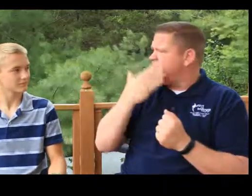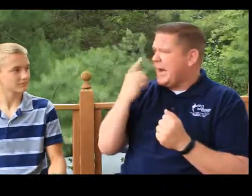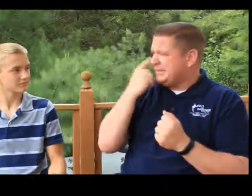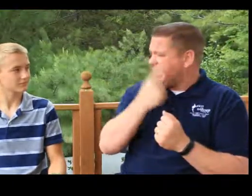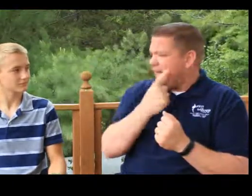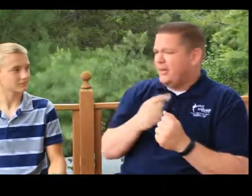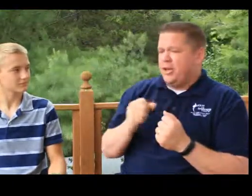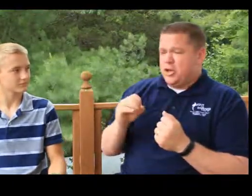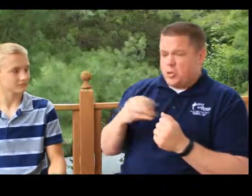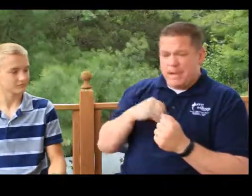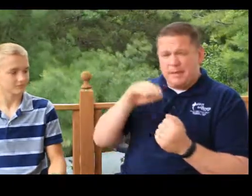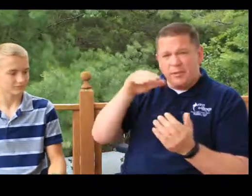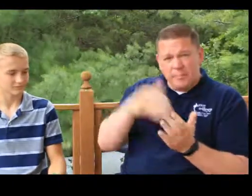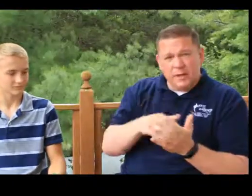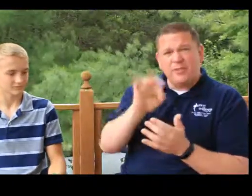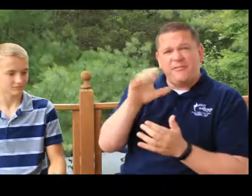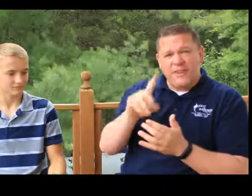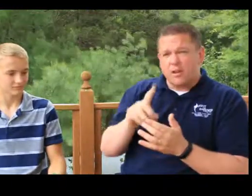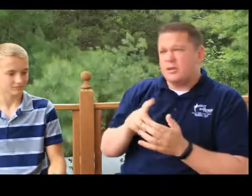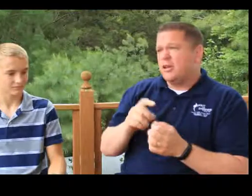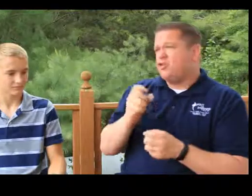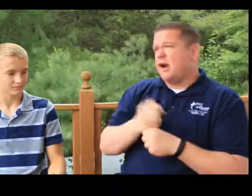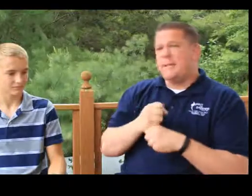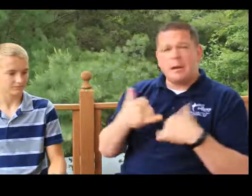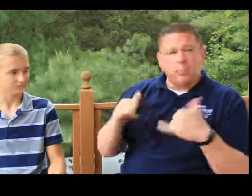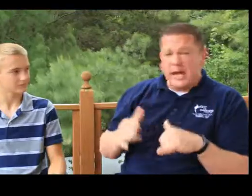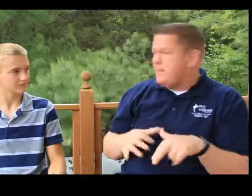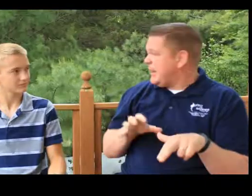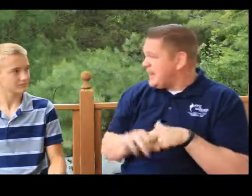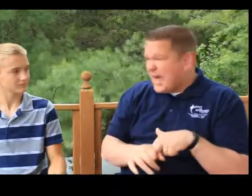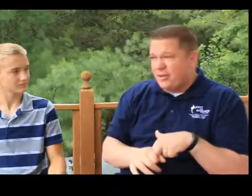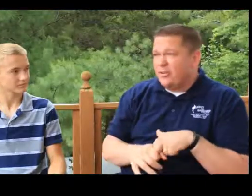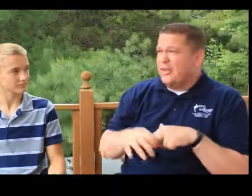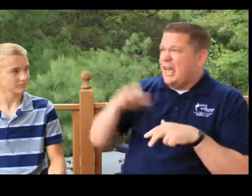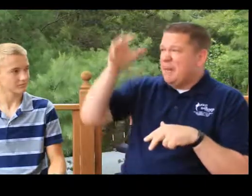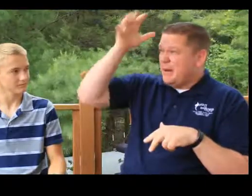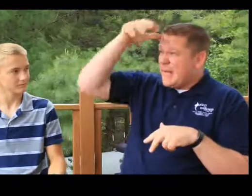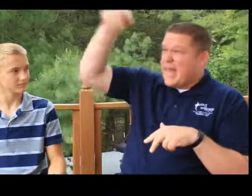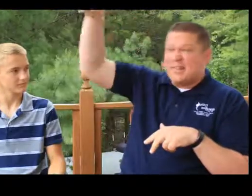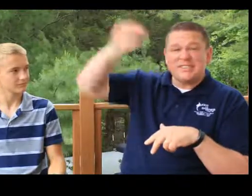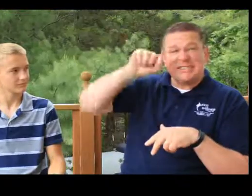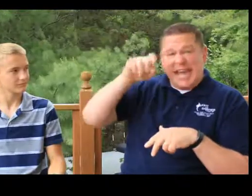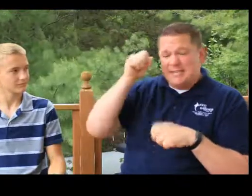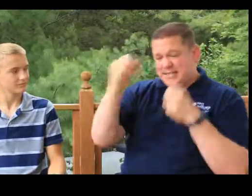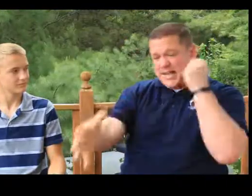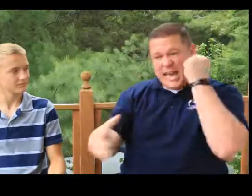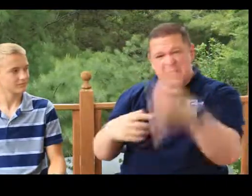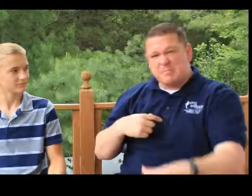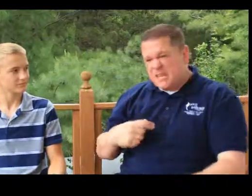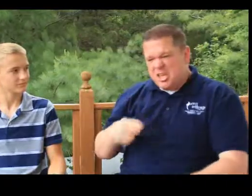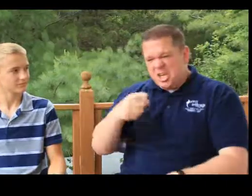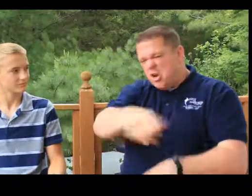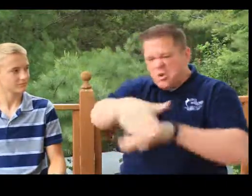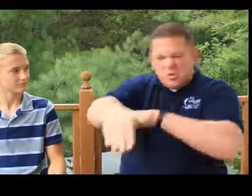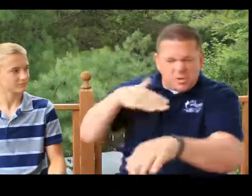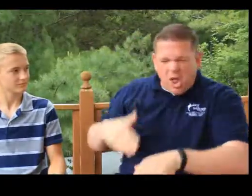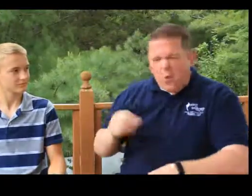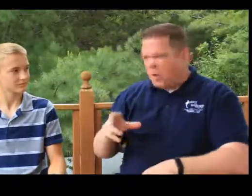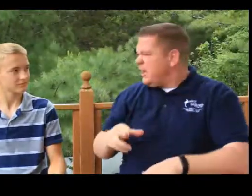good eyesight. So I could be in the middle of the field trying to make a play, make a tackle. And my dad in the stands is signing to me, you're too slow or